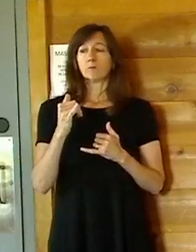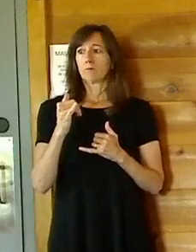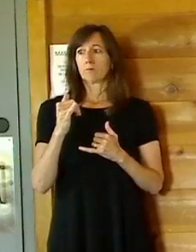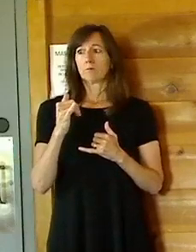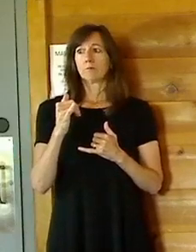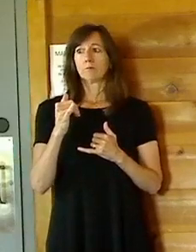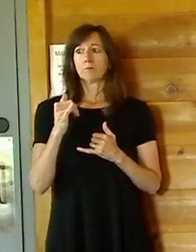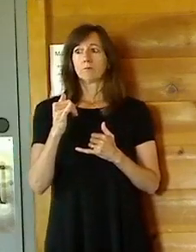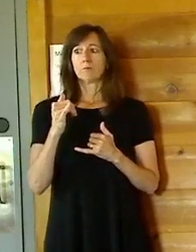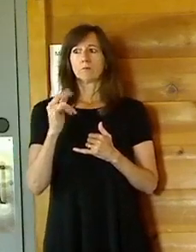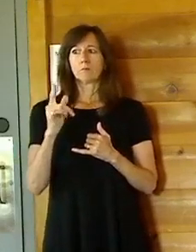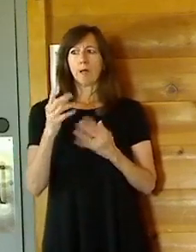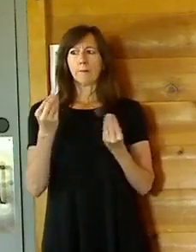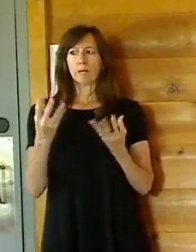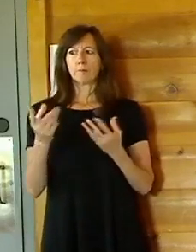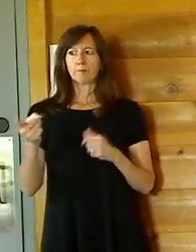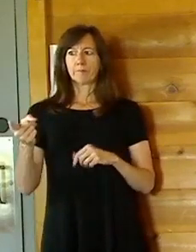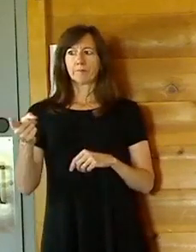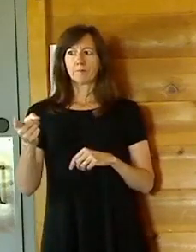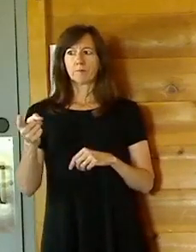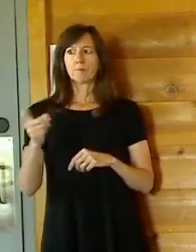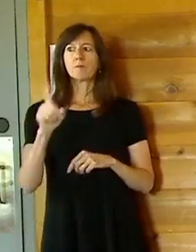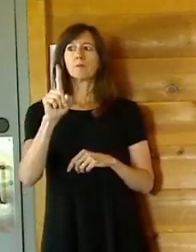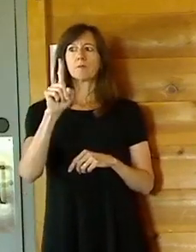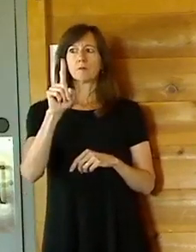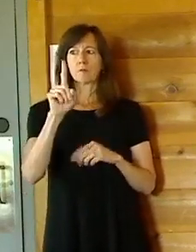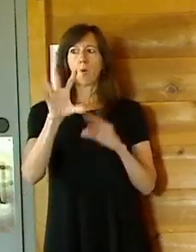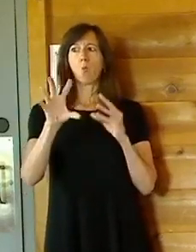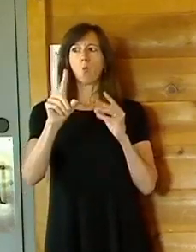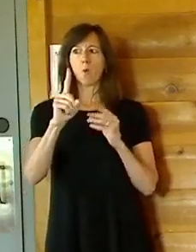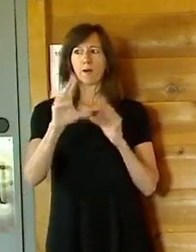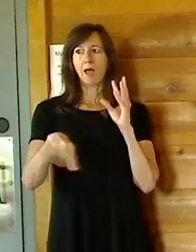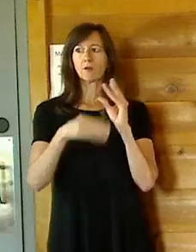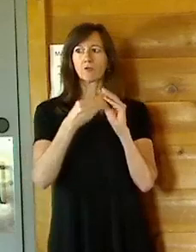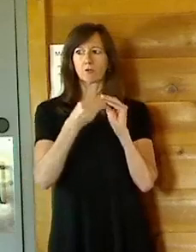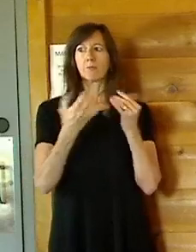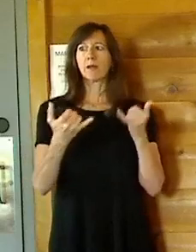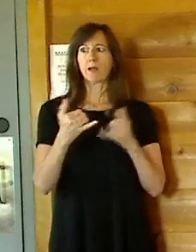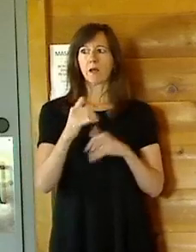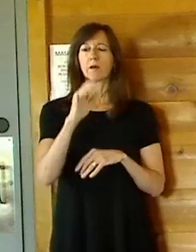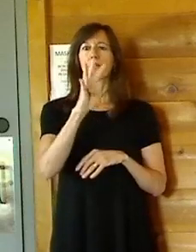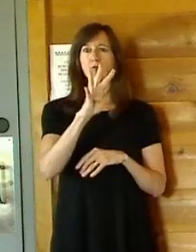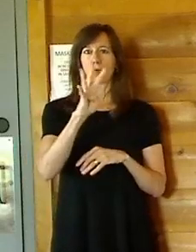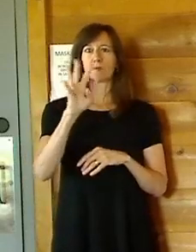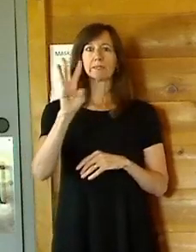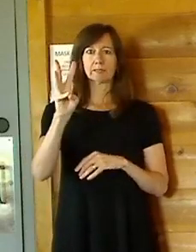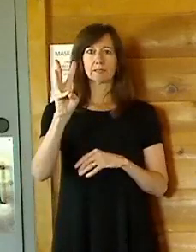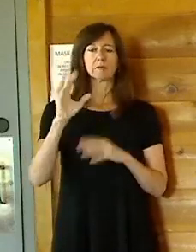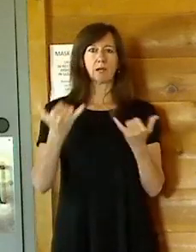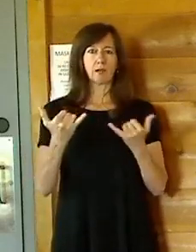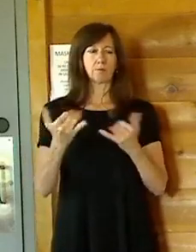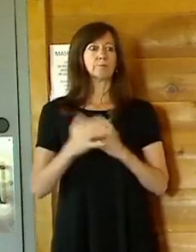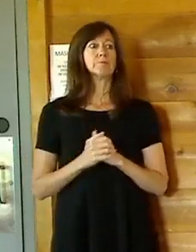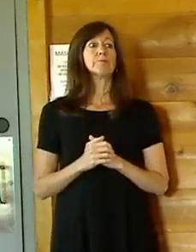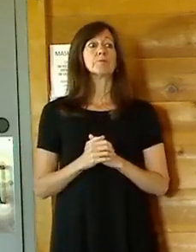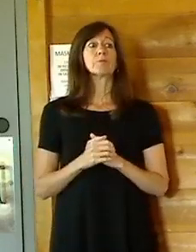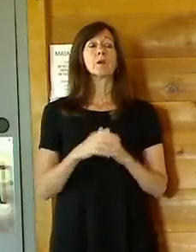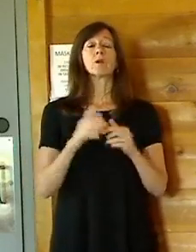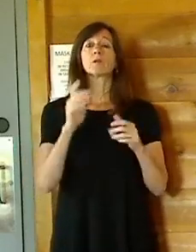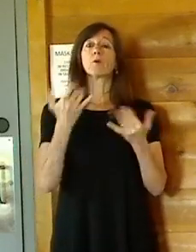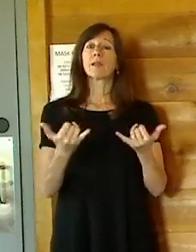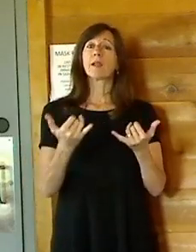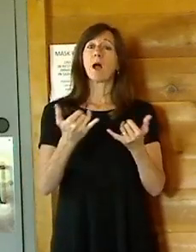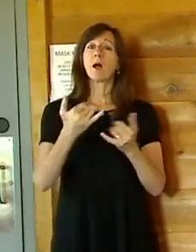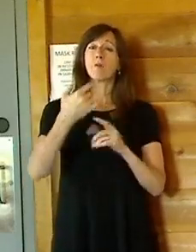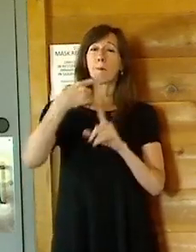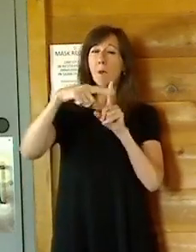the time we were together two weeks ago. Our positivity rate now is 0.28%. So 0.28%.